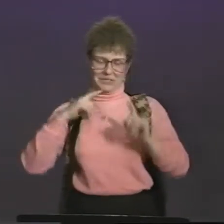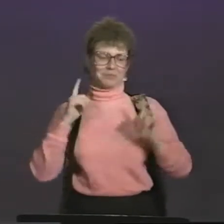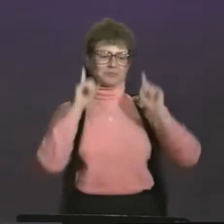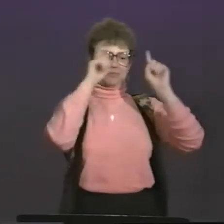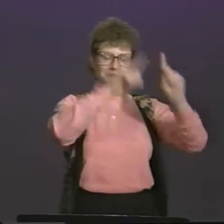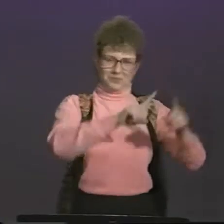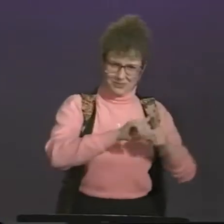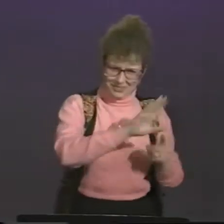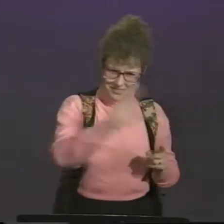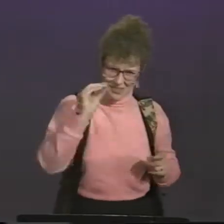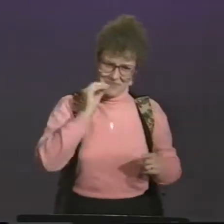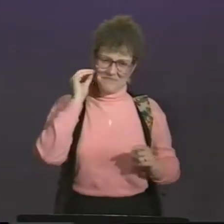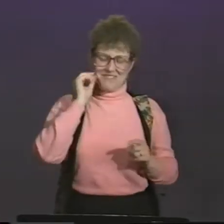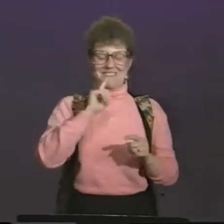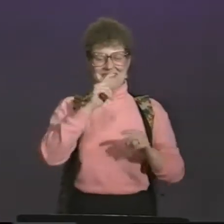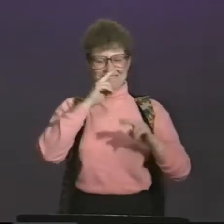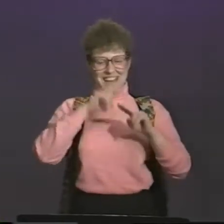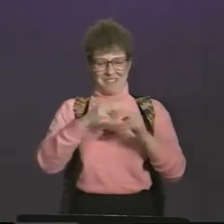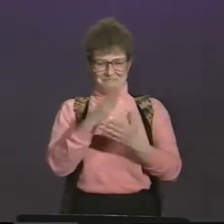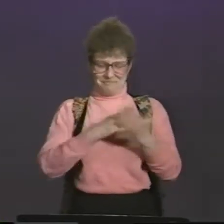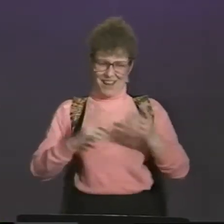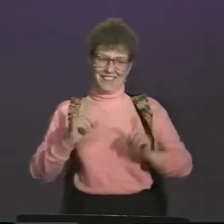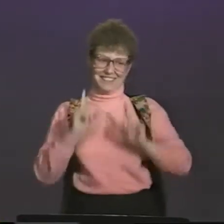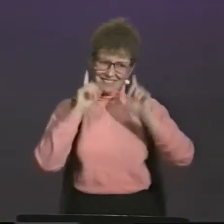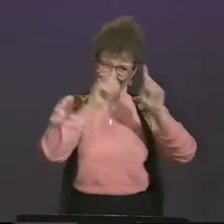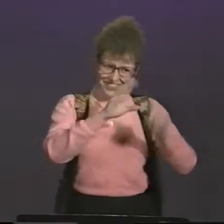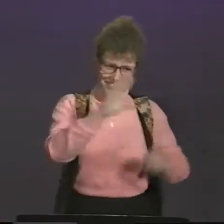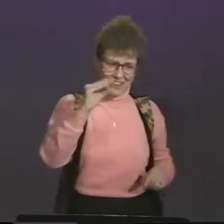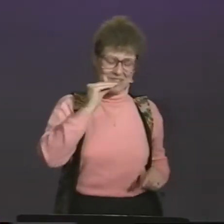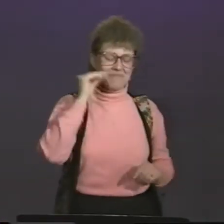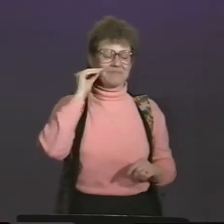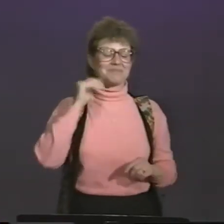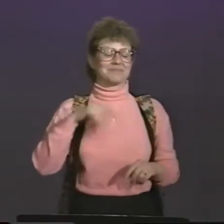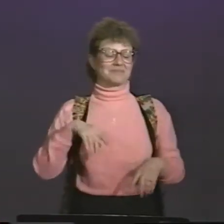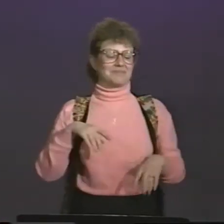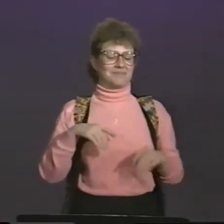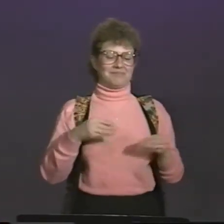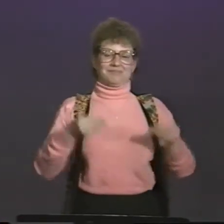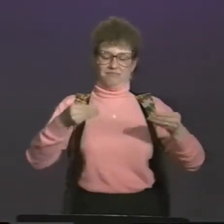When it was time for the interview, I went to their homes. That was really the fun part, going to their homes.